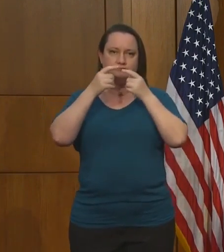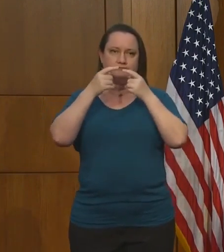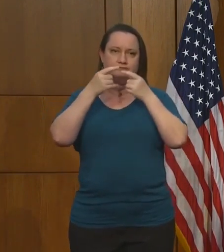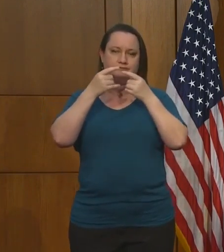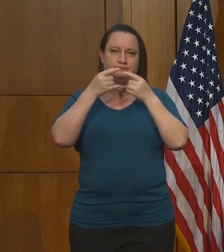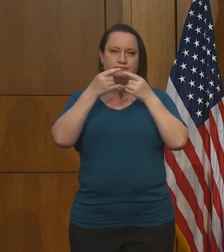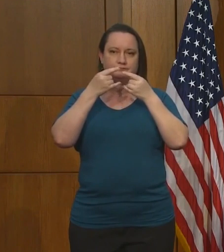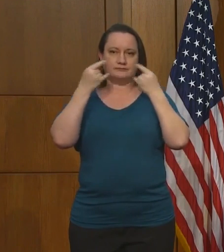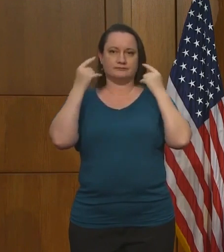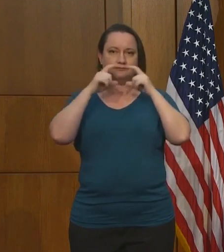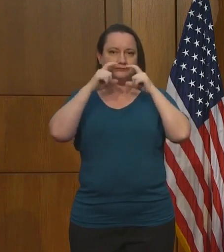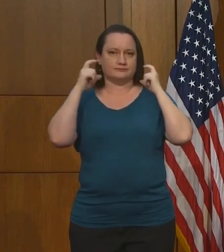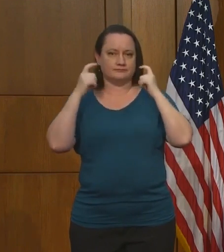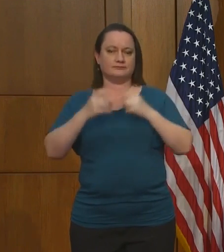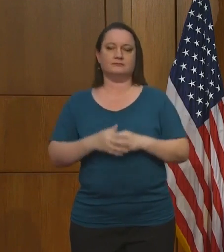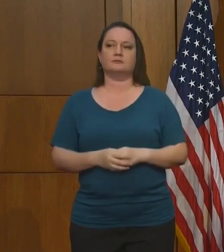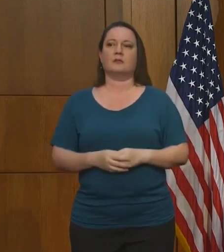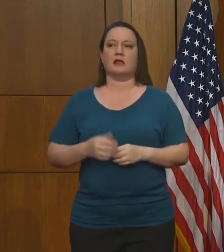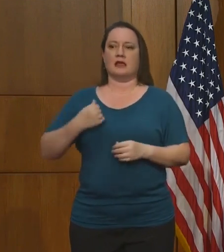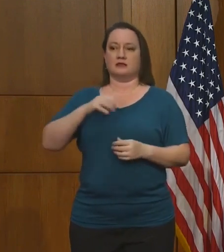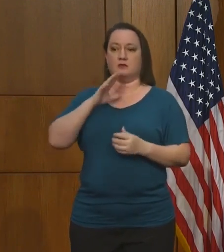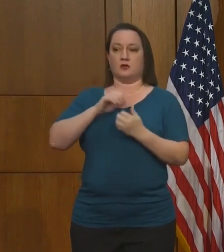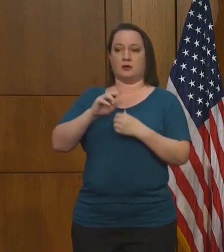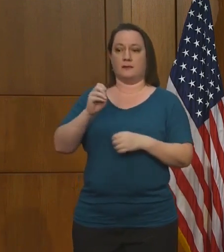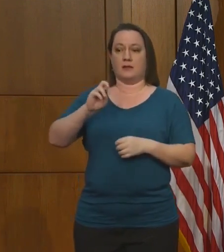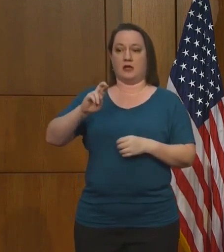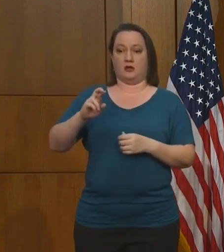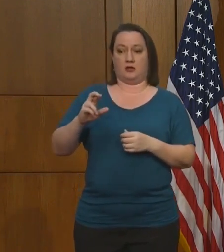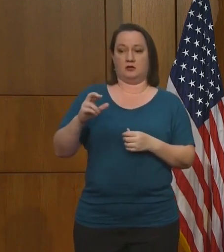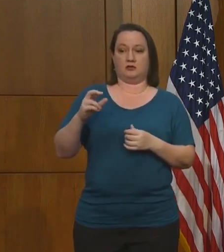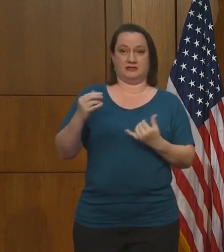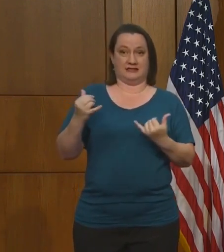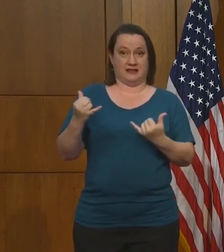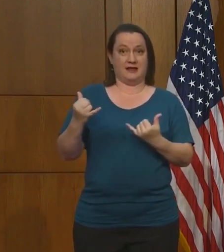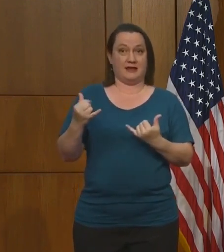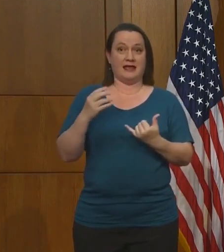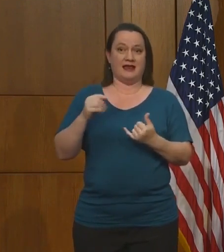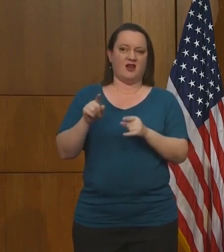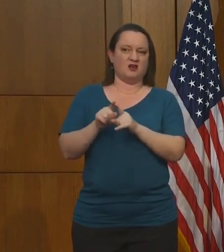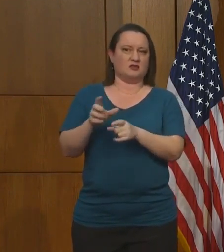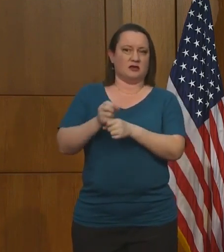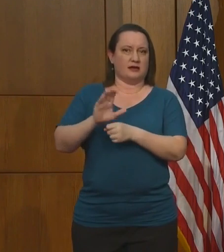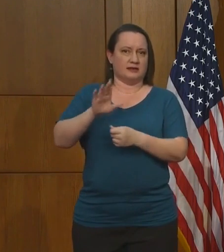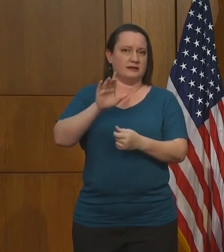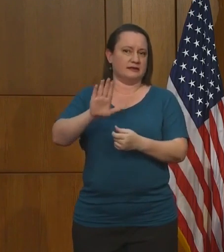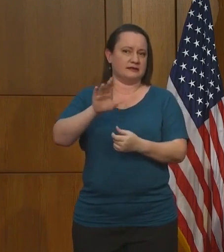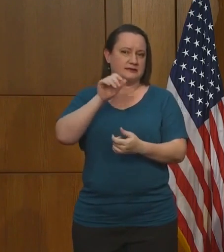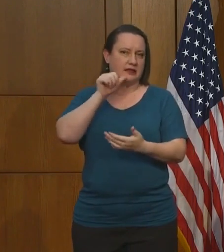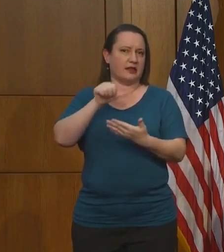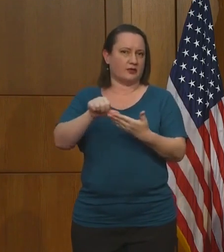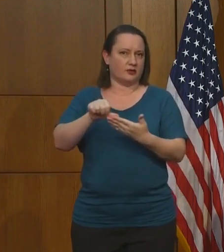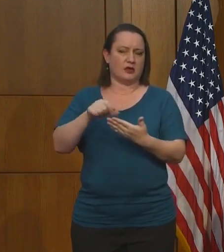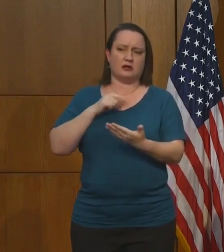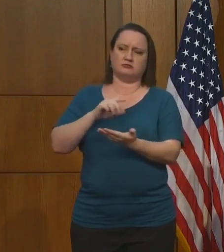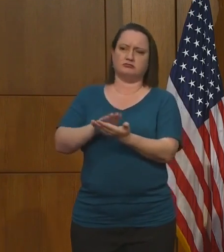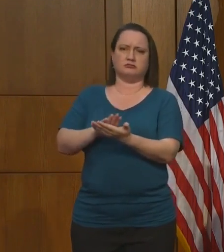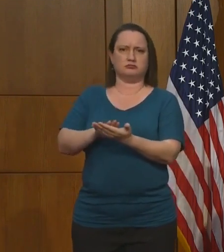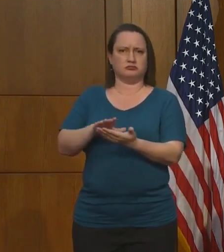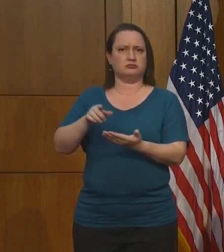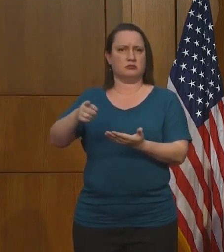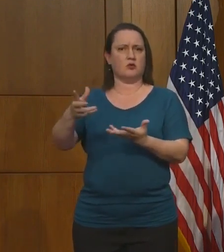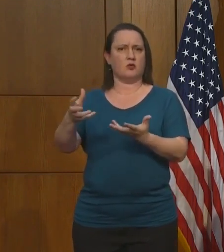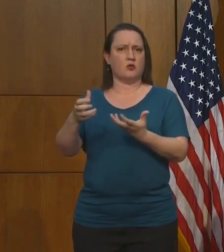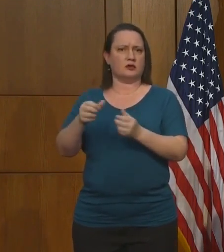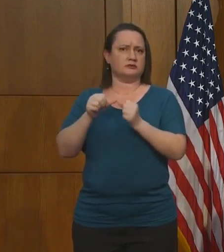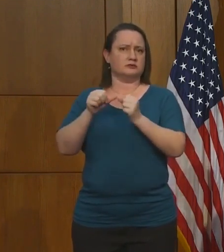with our mayor earlier today and also received a letter from him and I applaud the mayor for wanting to do what's